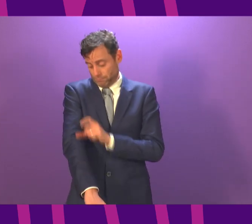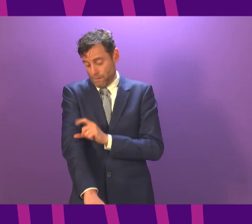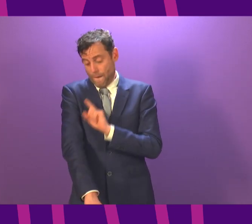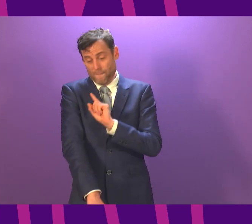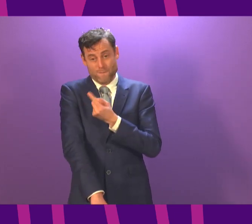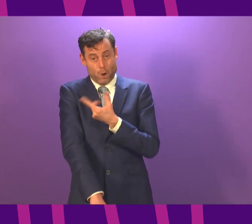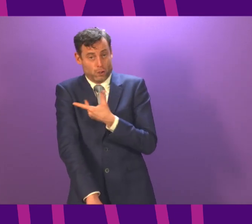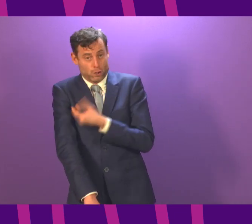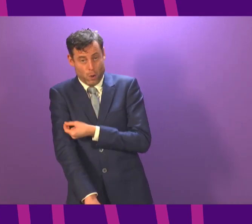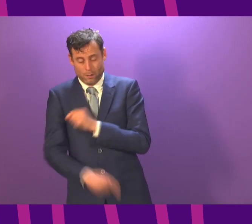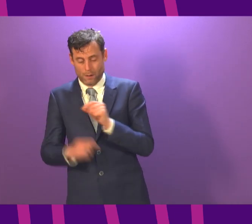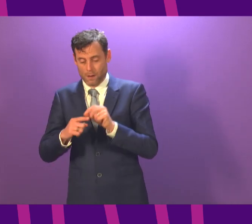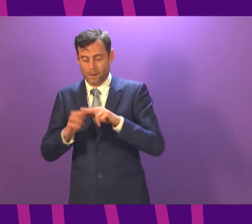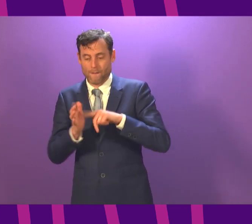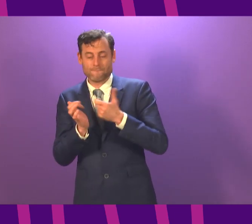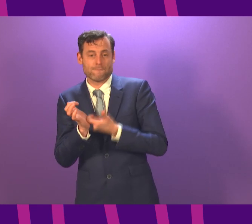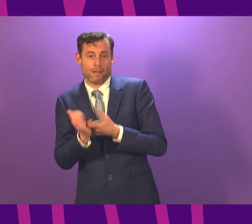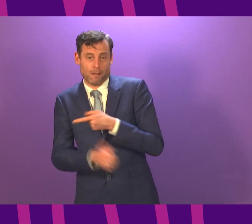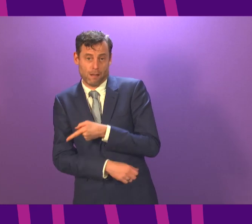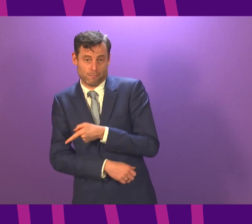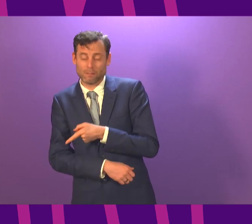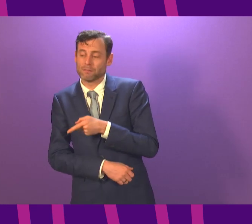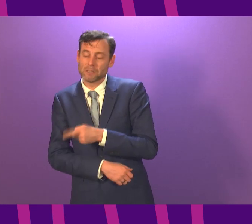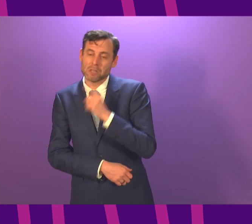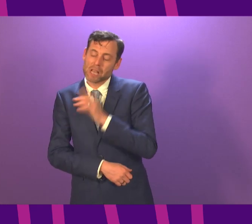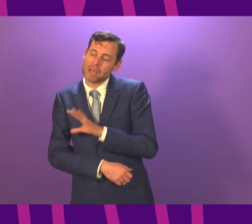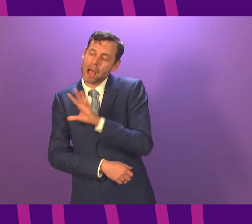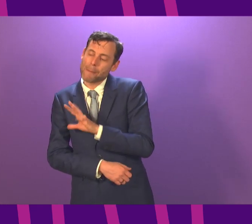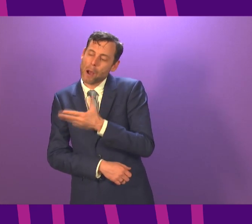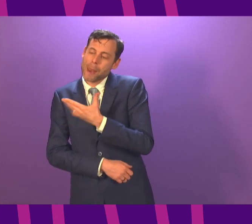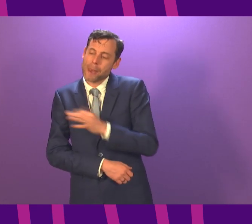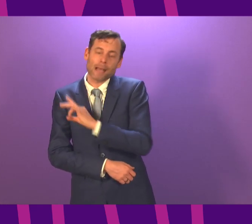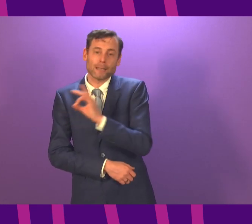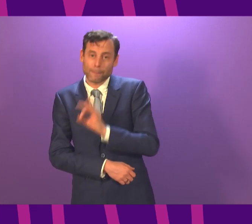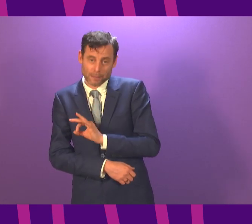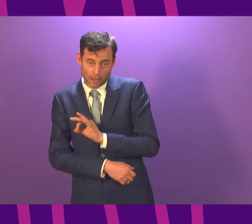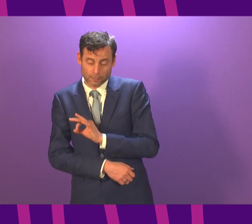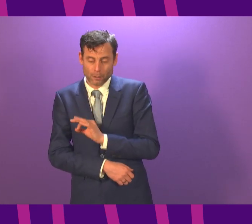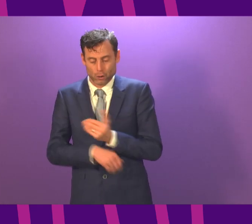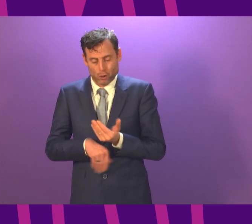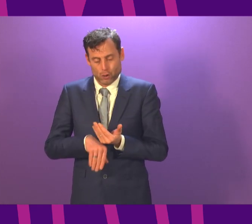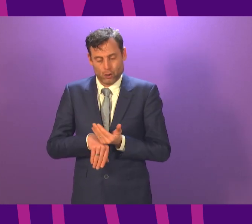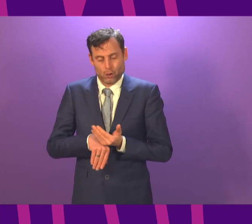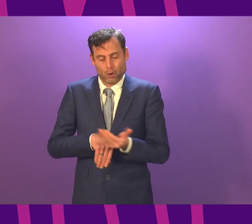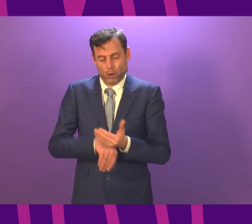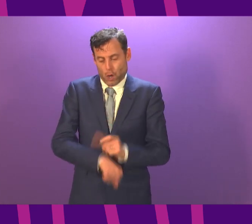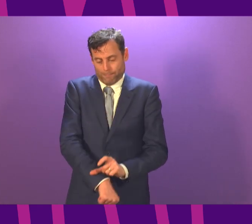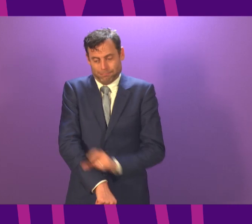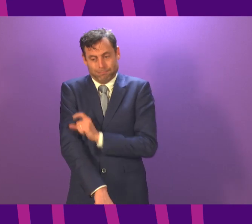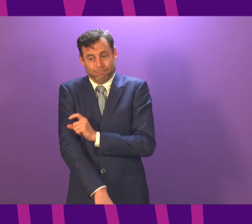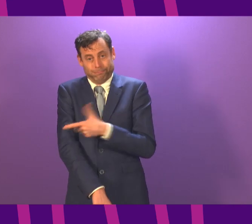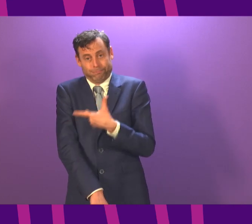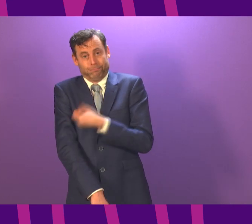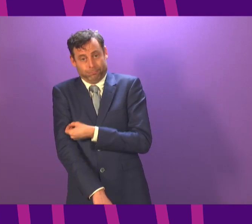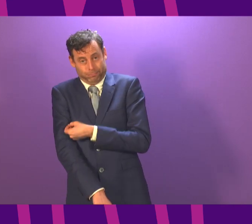dose of the Pfizer vaccine is calculated at around 90%. Short-term vaccine efficacy from the first